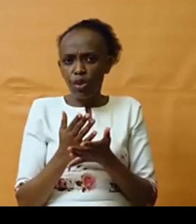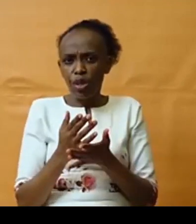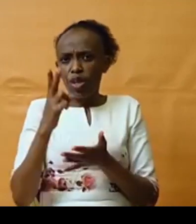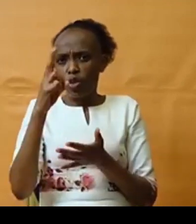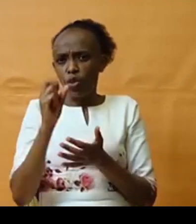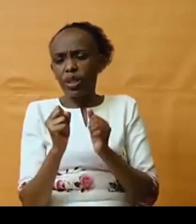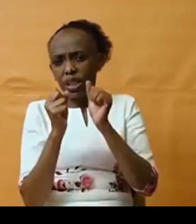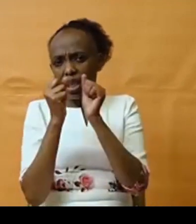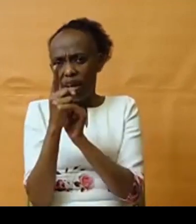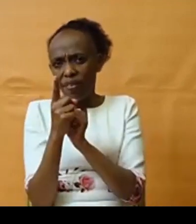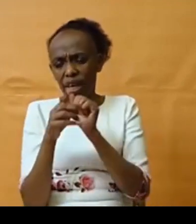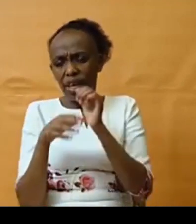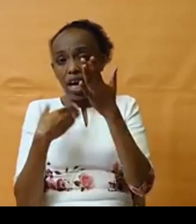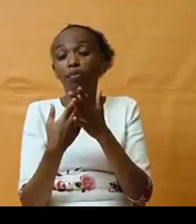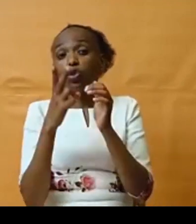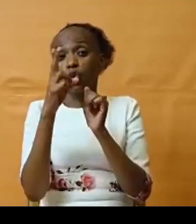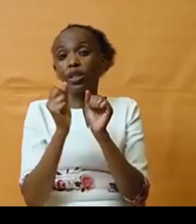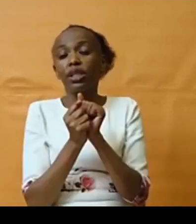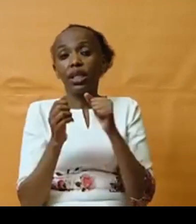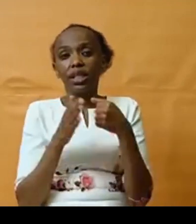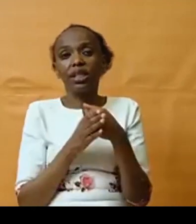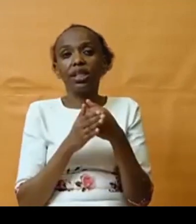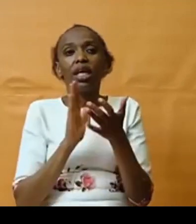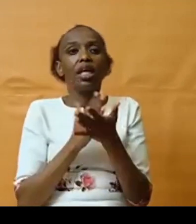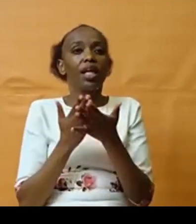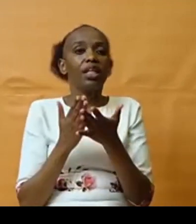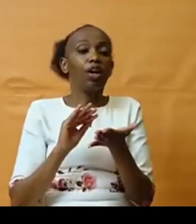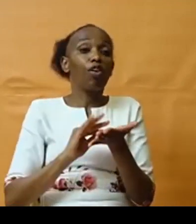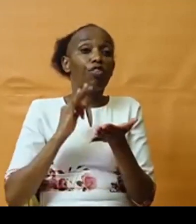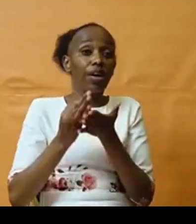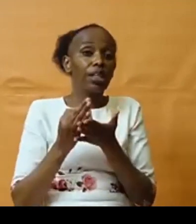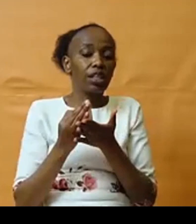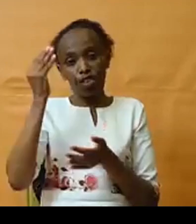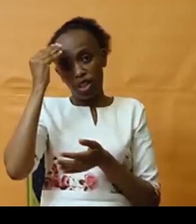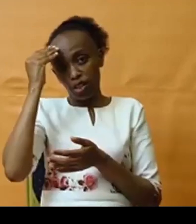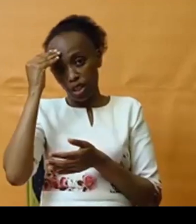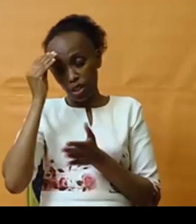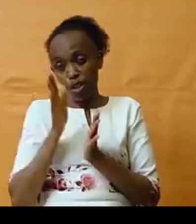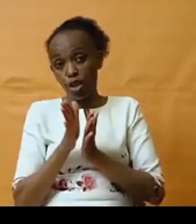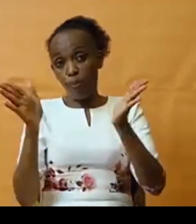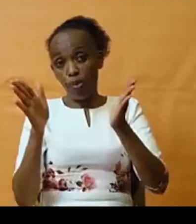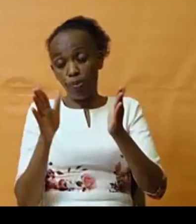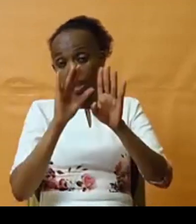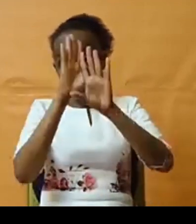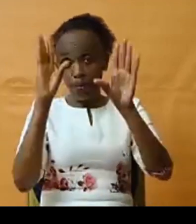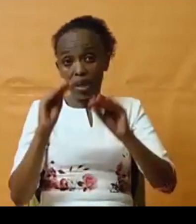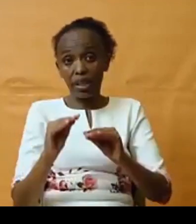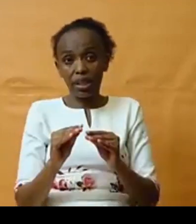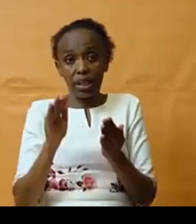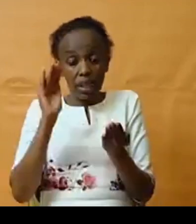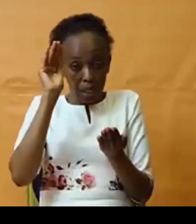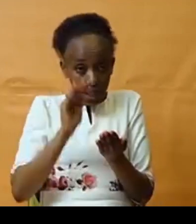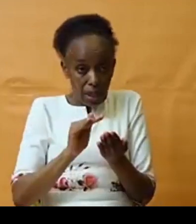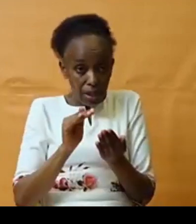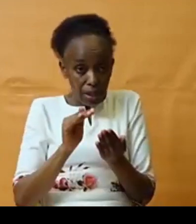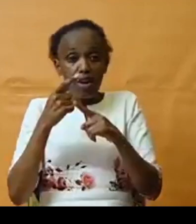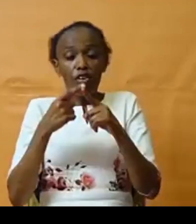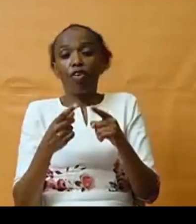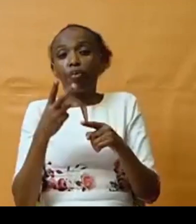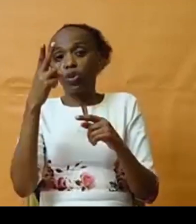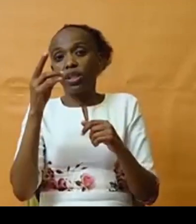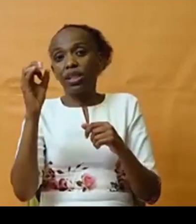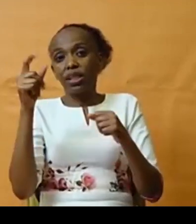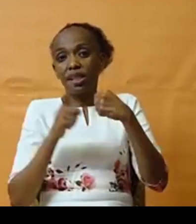2011 and 2019, the share of funding for education in the public budget decreased from 26